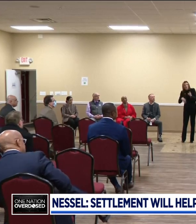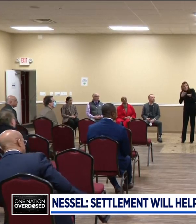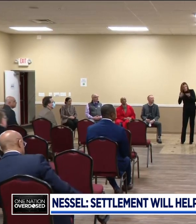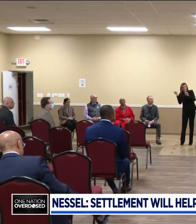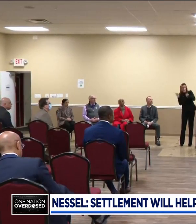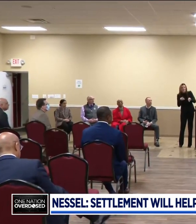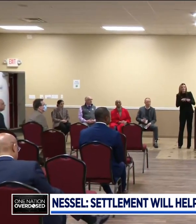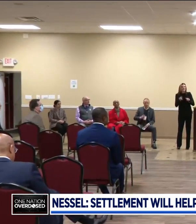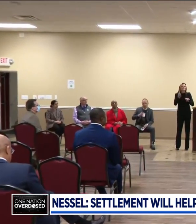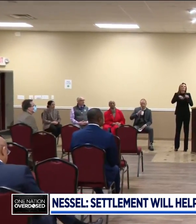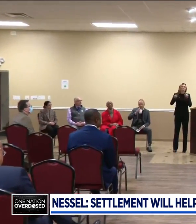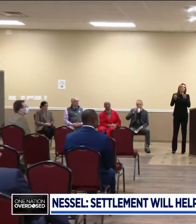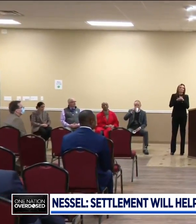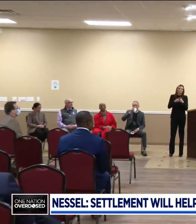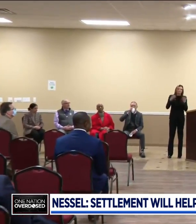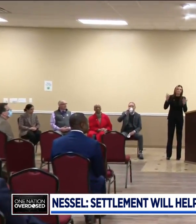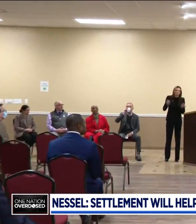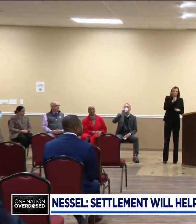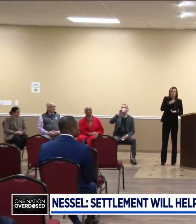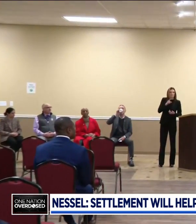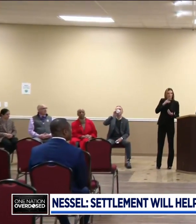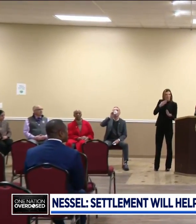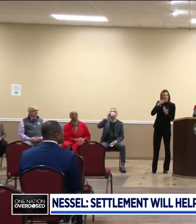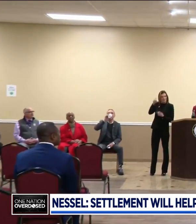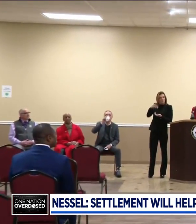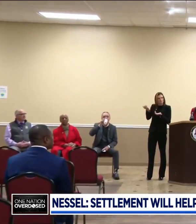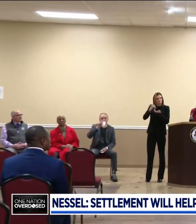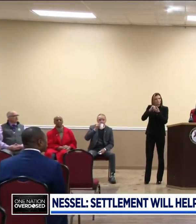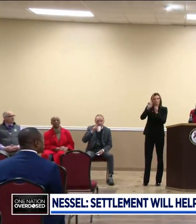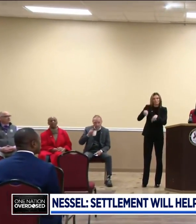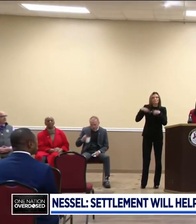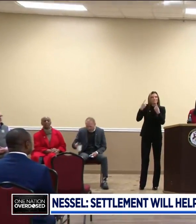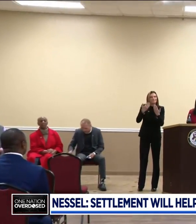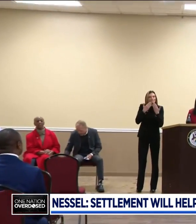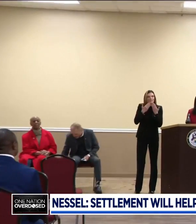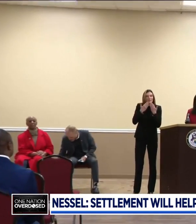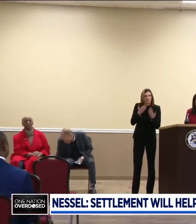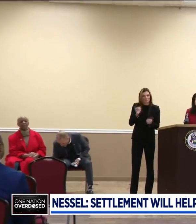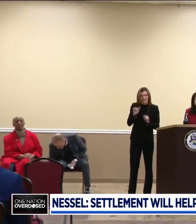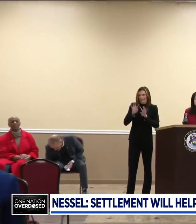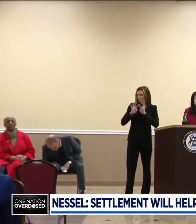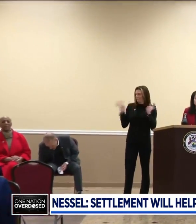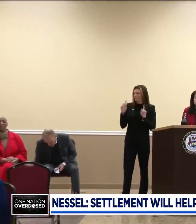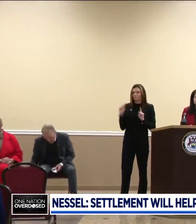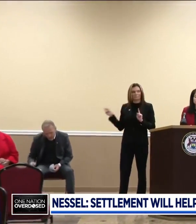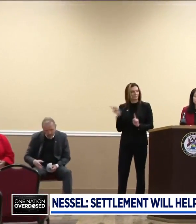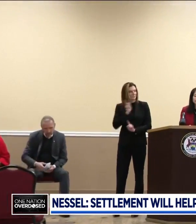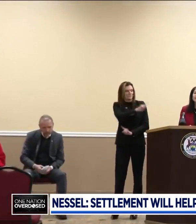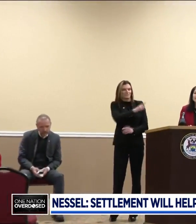defendants will start releasing the money next month. State and local governments will start getting it in the second quarter or third quarter of this year.